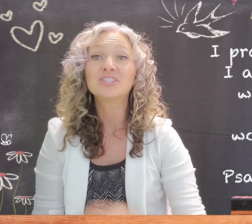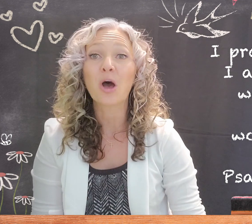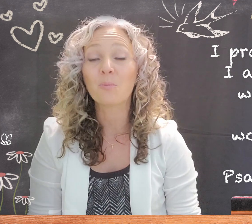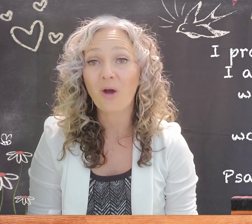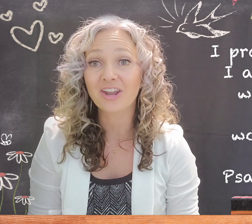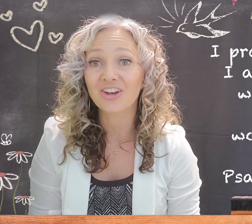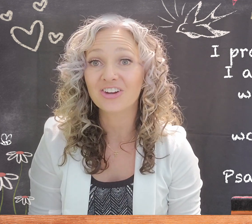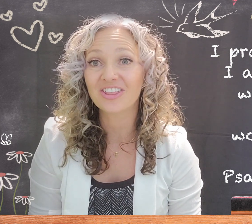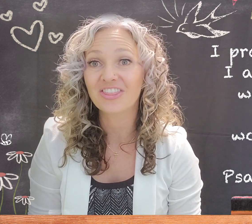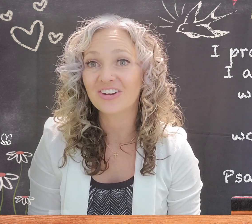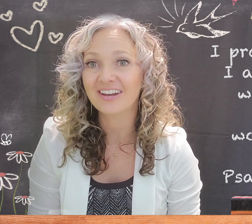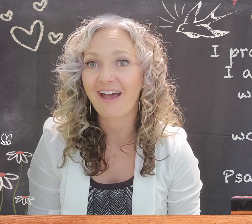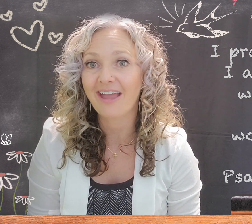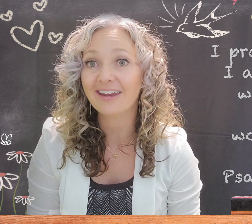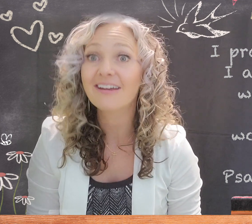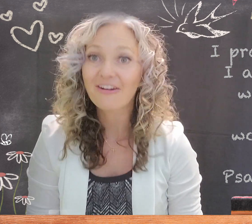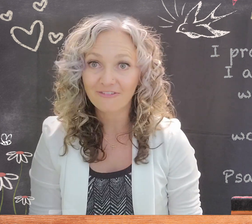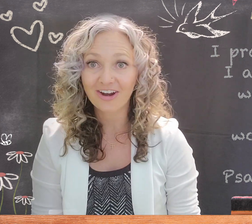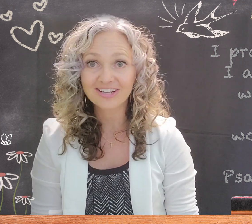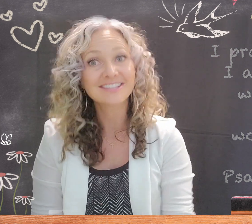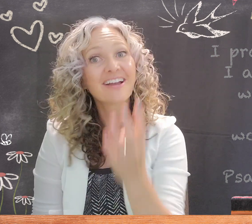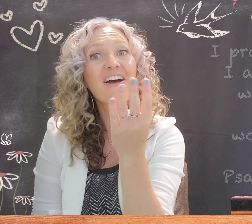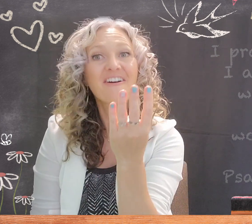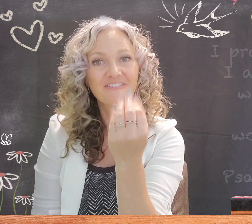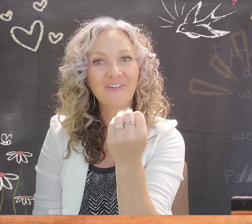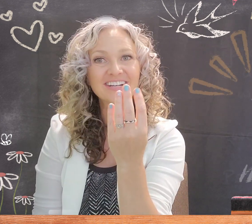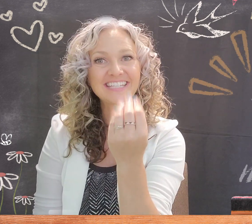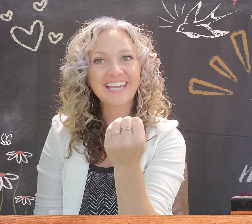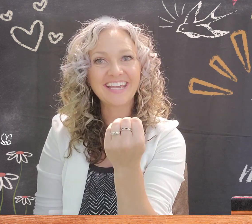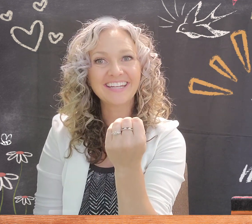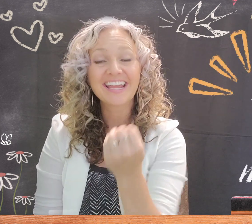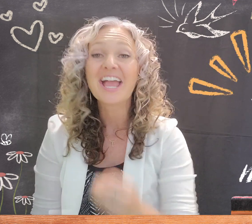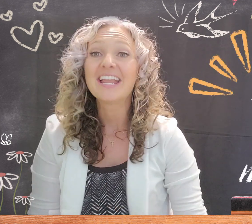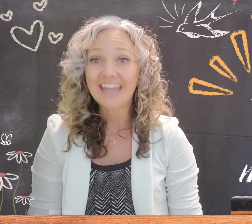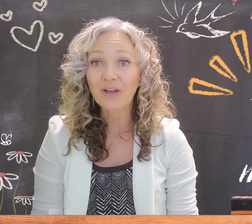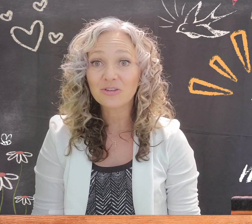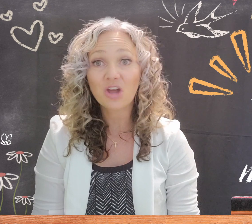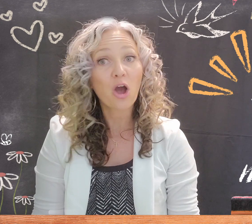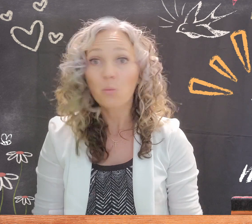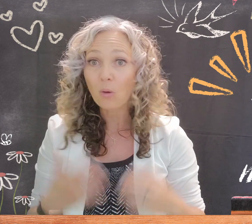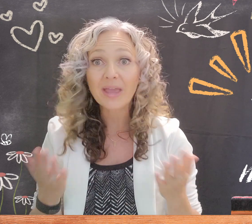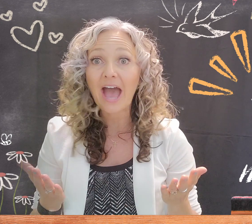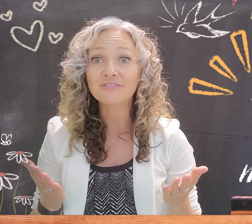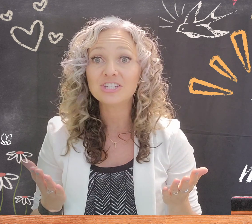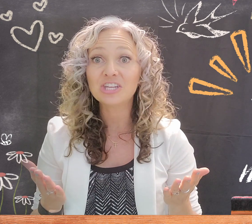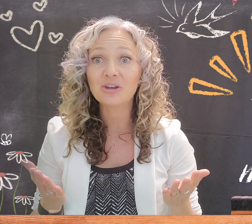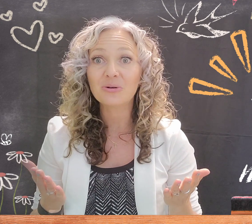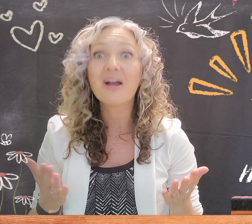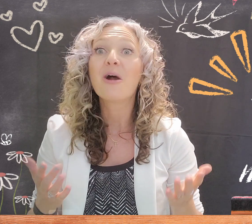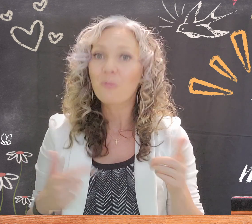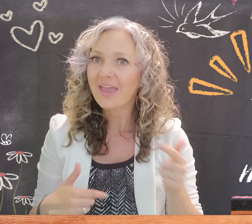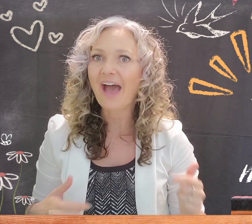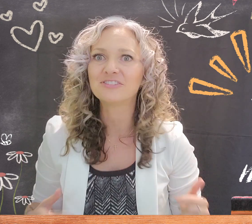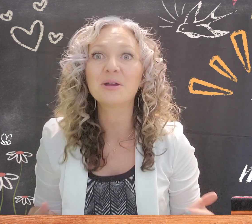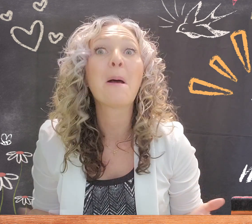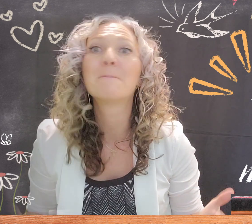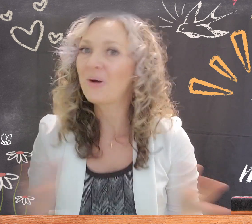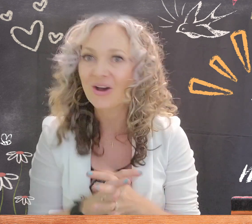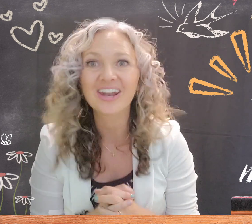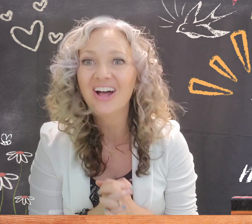Psalm 139, verse 14. Now you know what we have to do. We have to put it